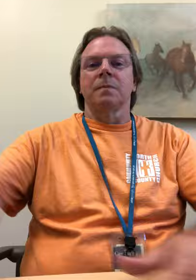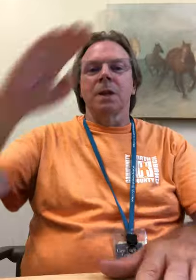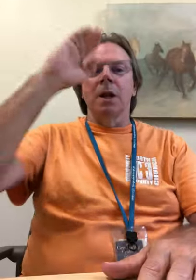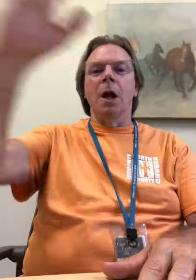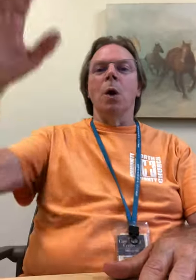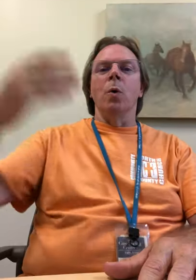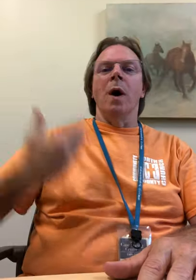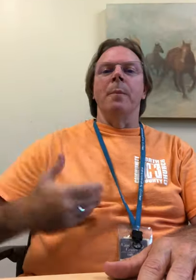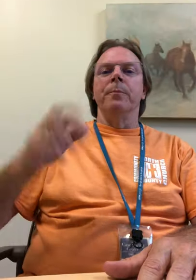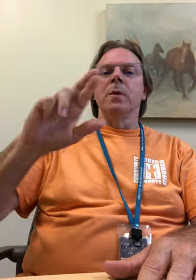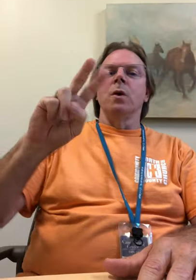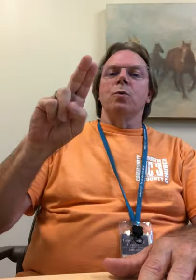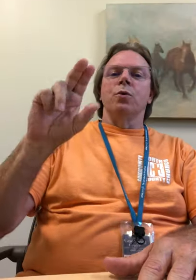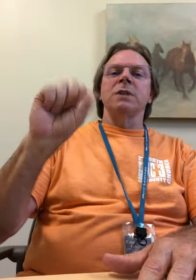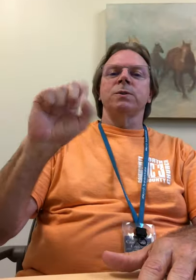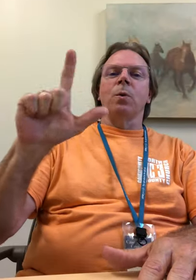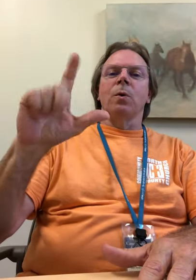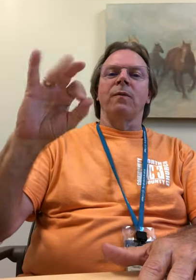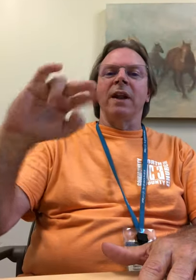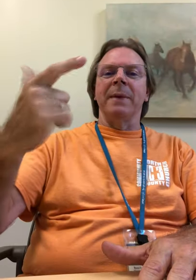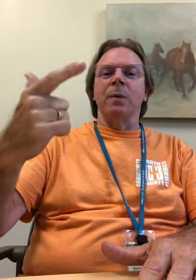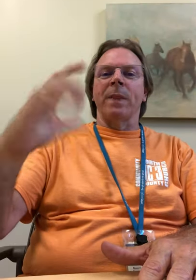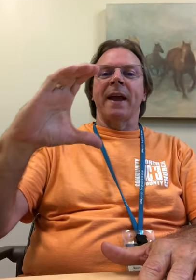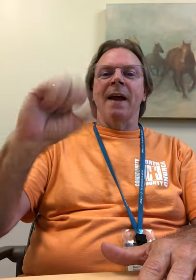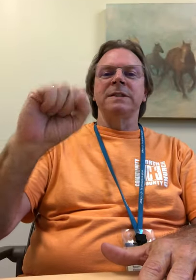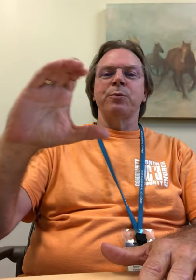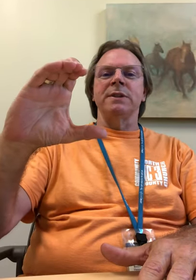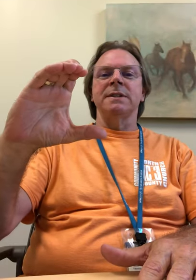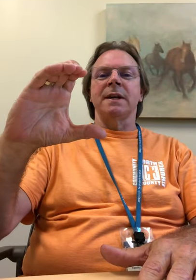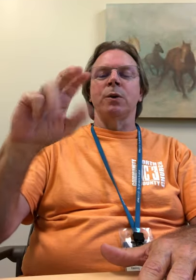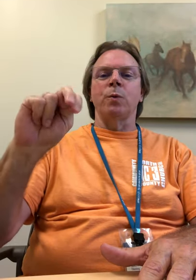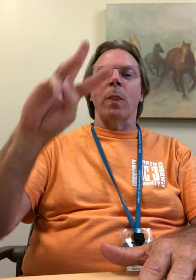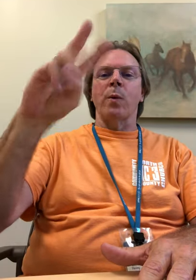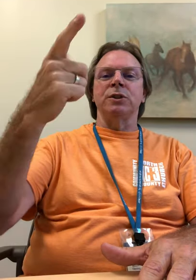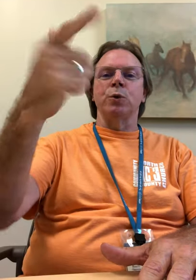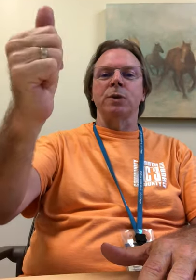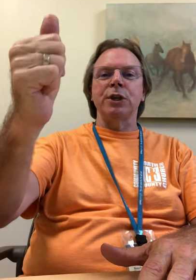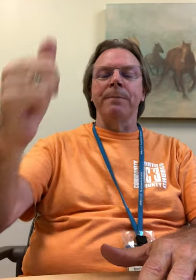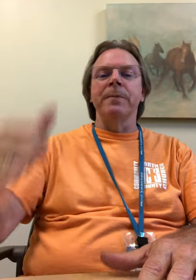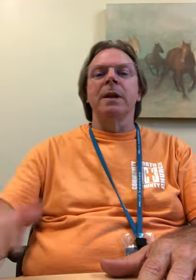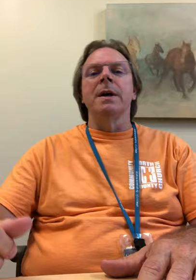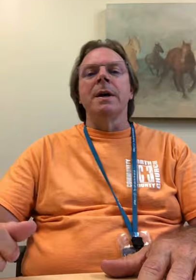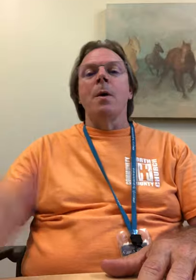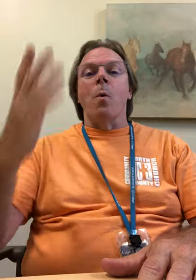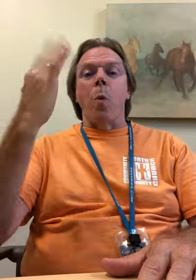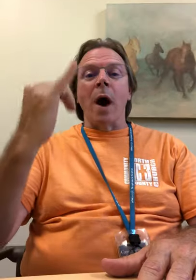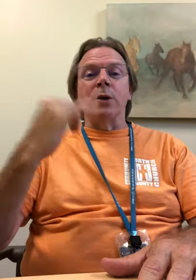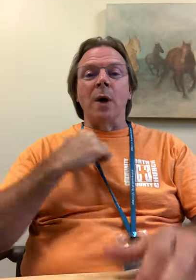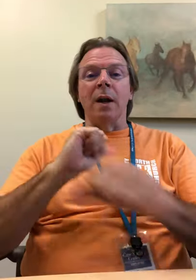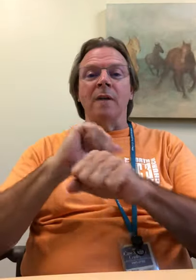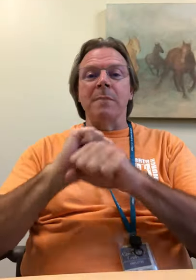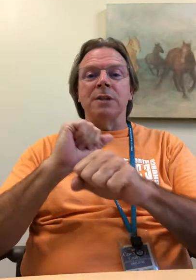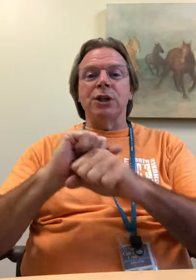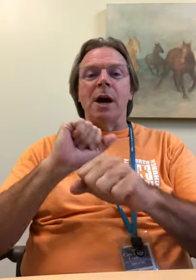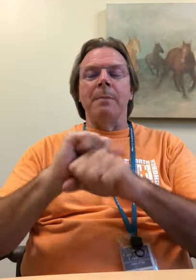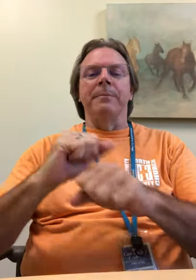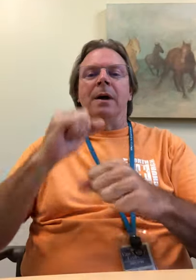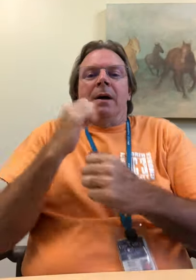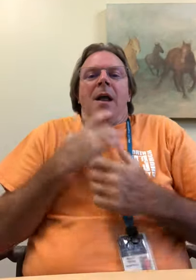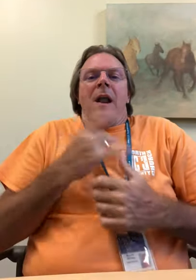Hello, I'm Russell Fleming with the Cape Springs Center in Northwest Georgia. Why do I love my job? I